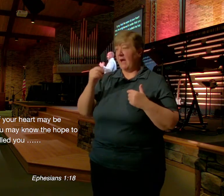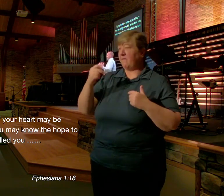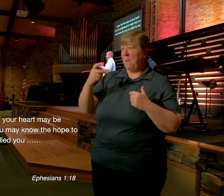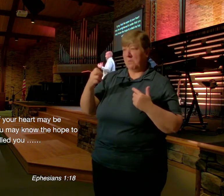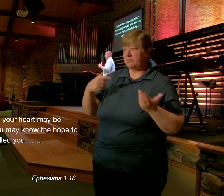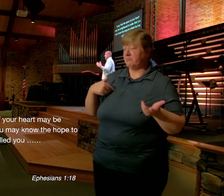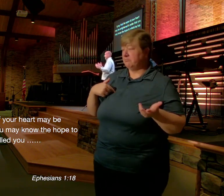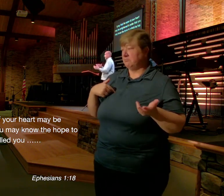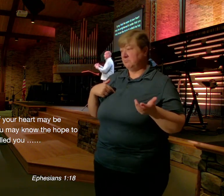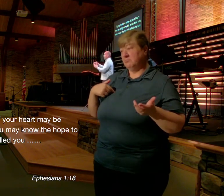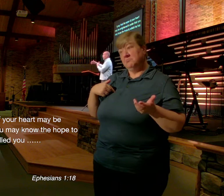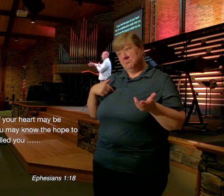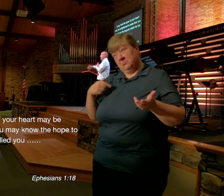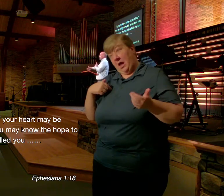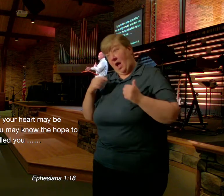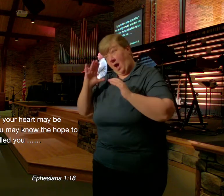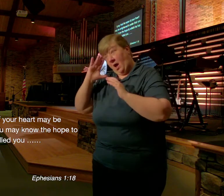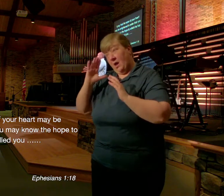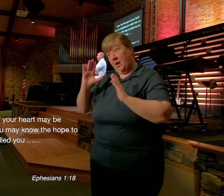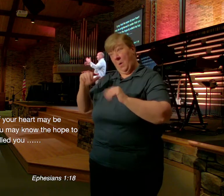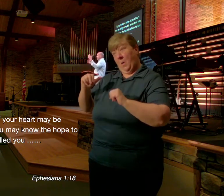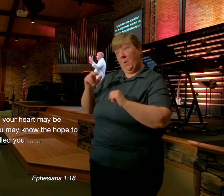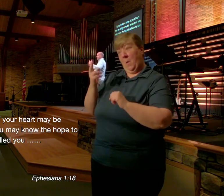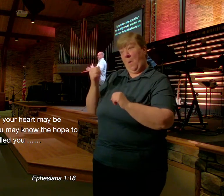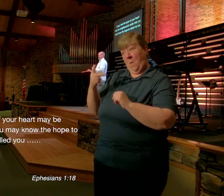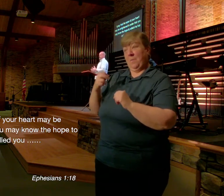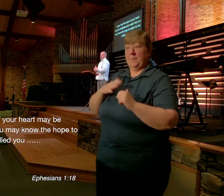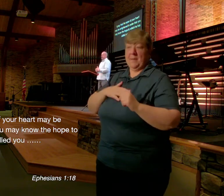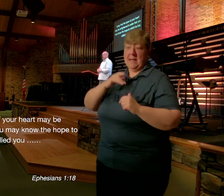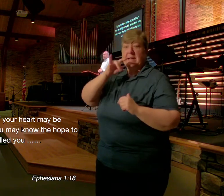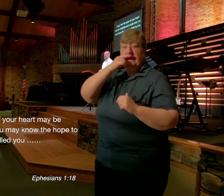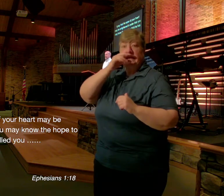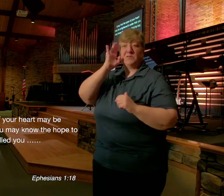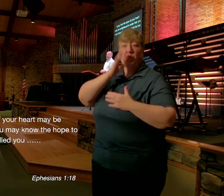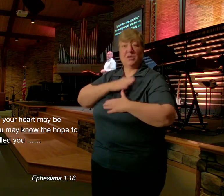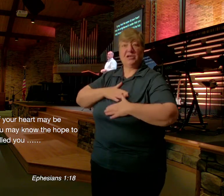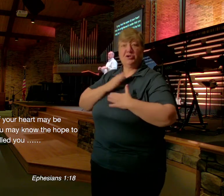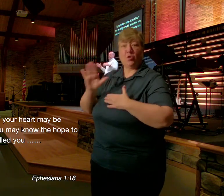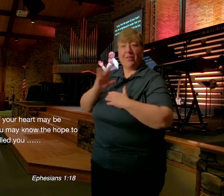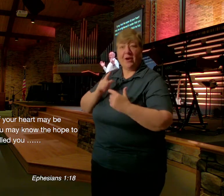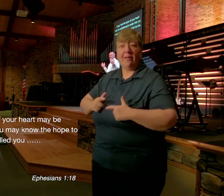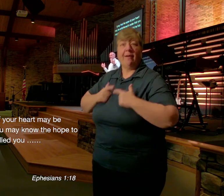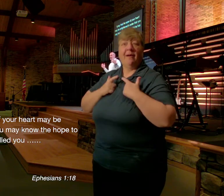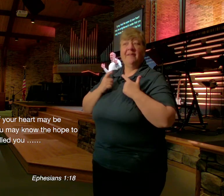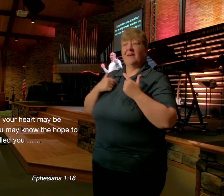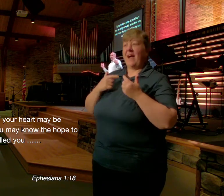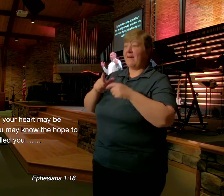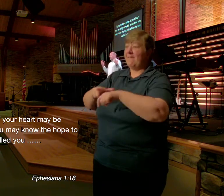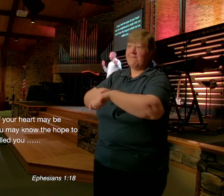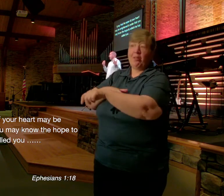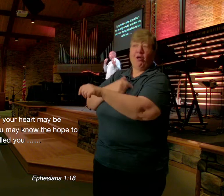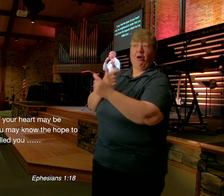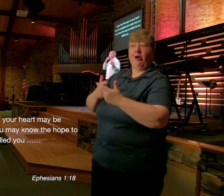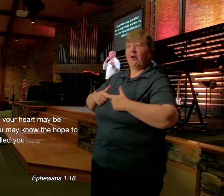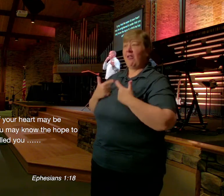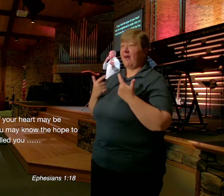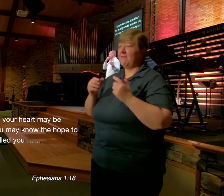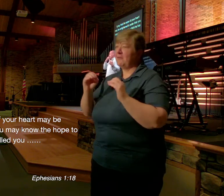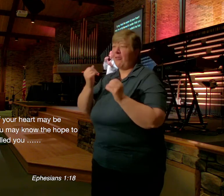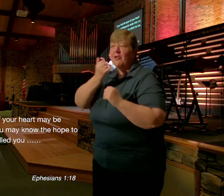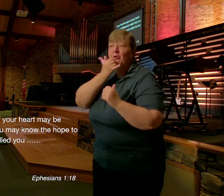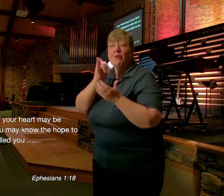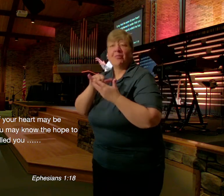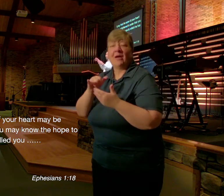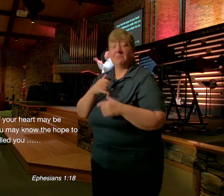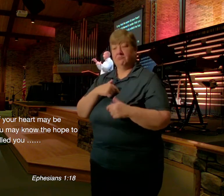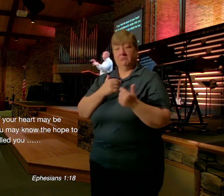Kids will Enjoy their life And have Long life Nothing wrong With that You know I want I hope That one day My wife